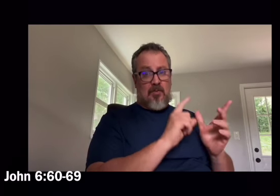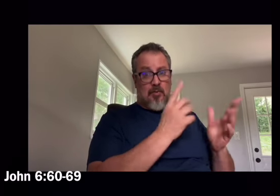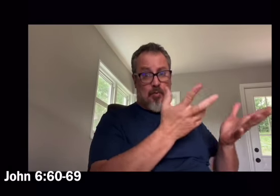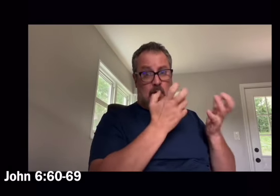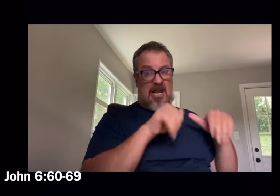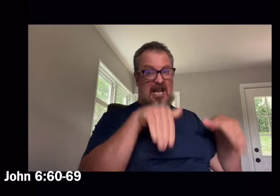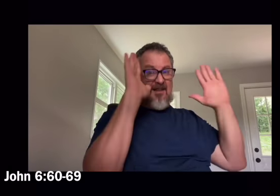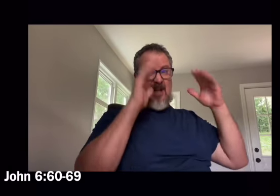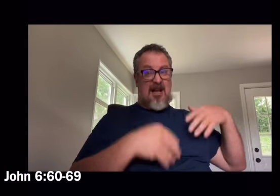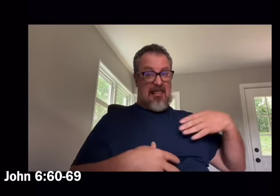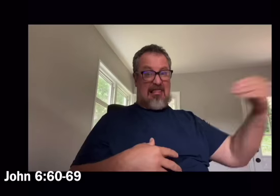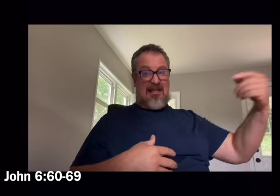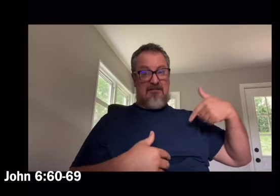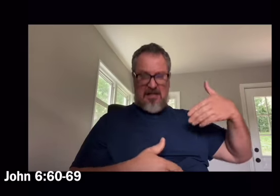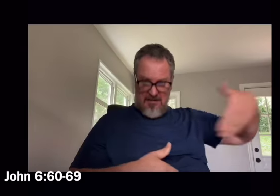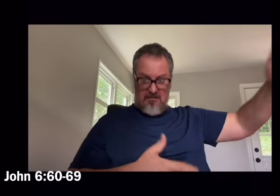Simon Peter answered him,